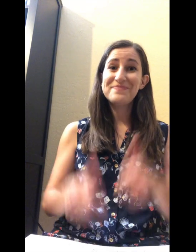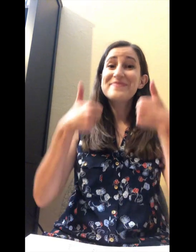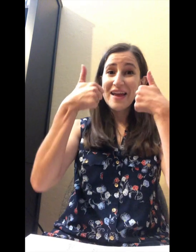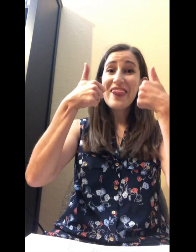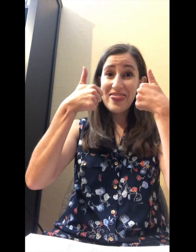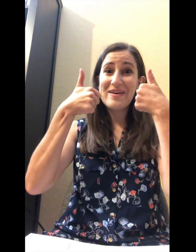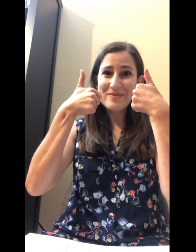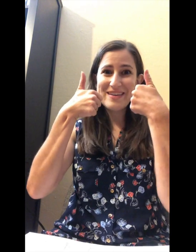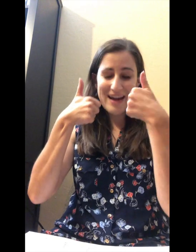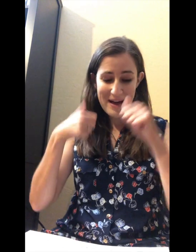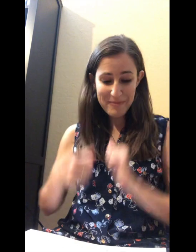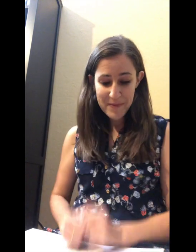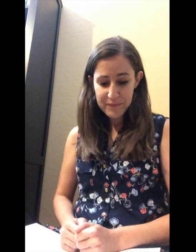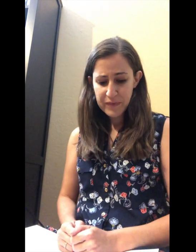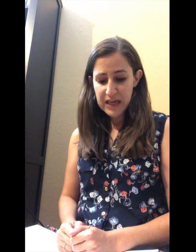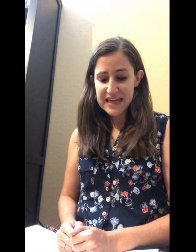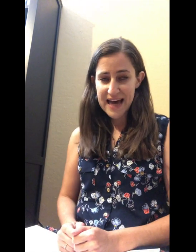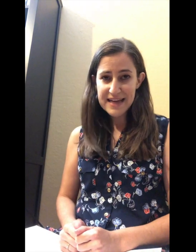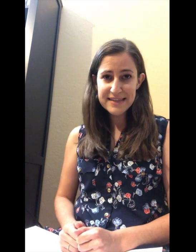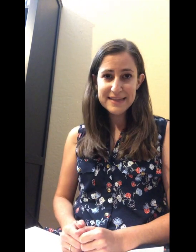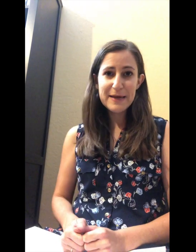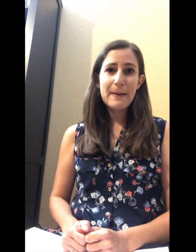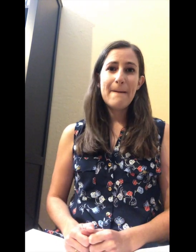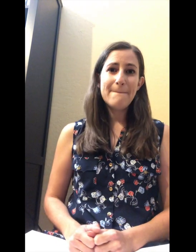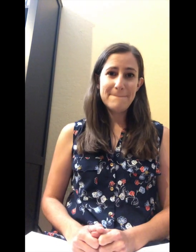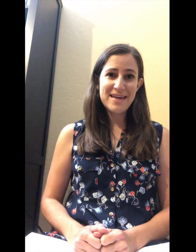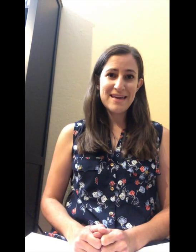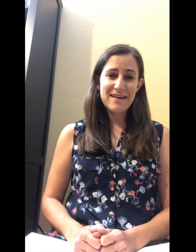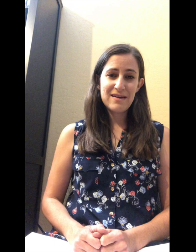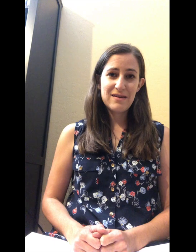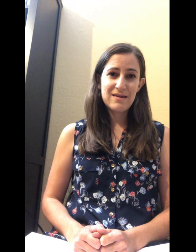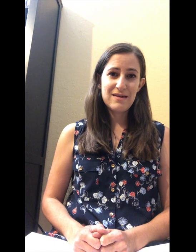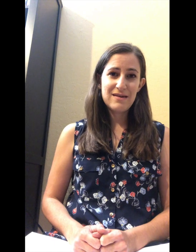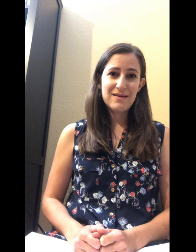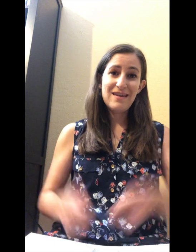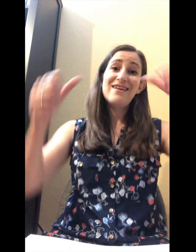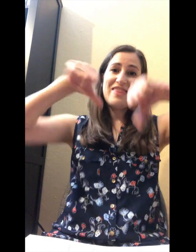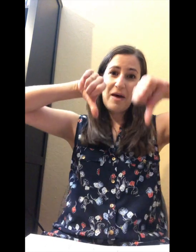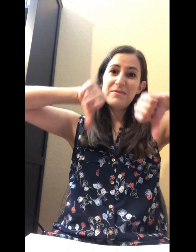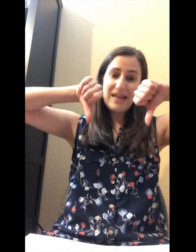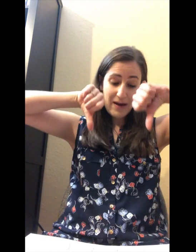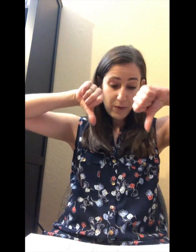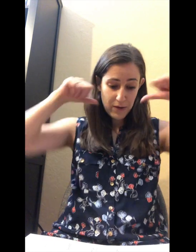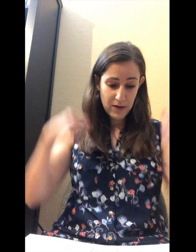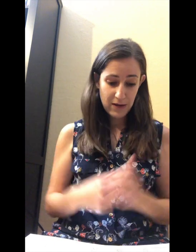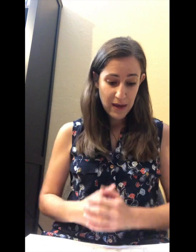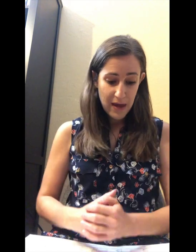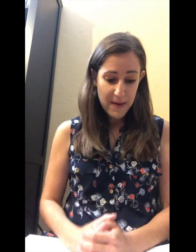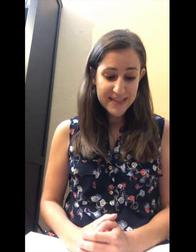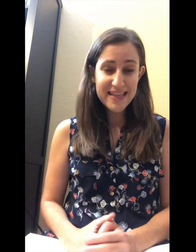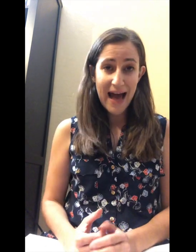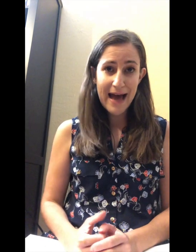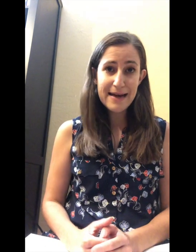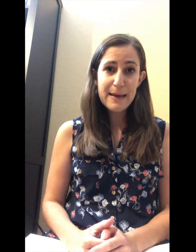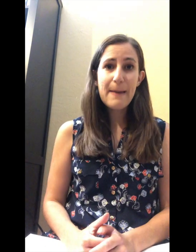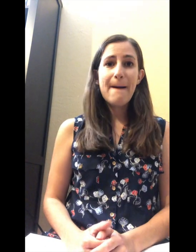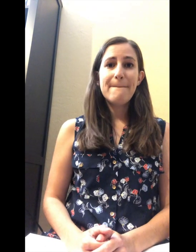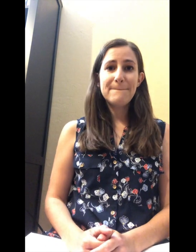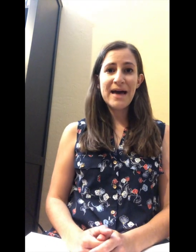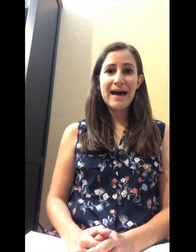Thumbs up. Yes, me. Thumbs down. Sad, mad.